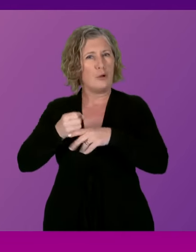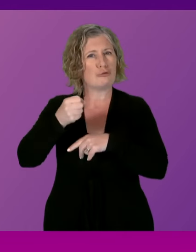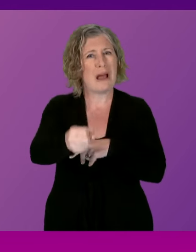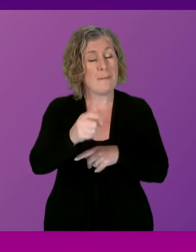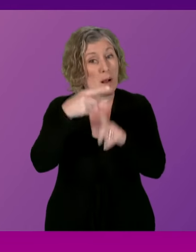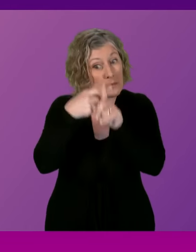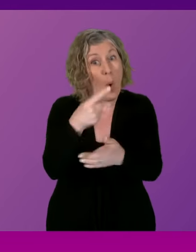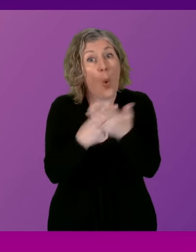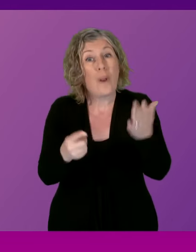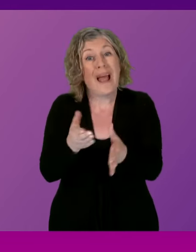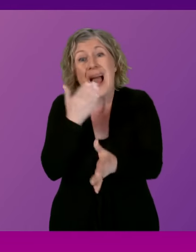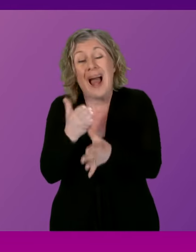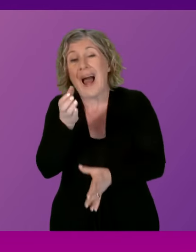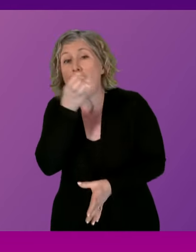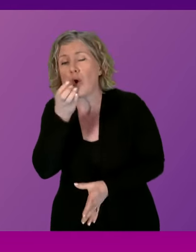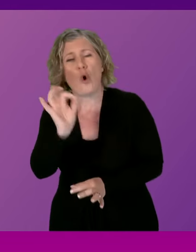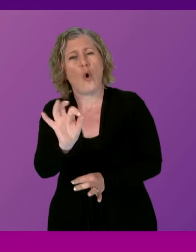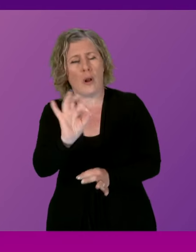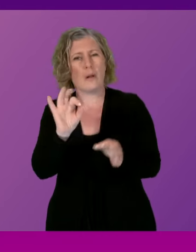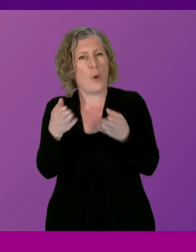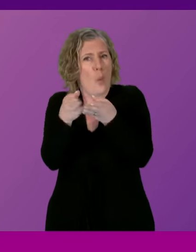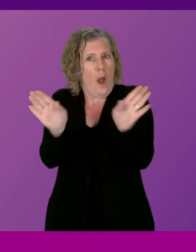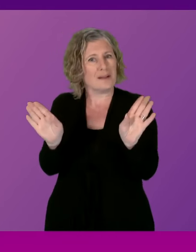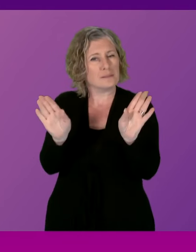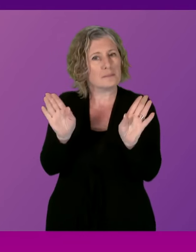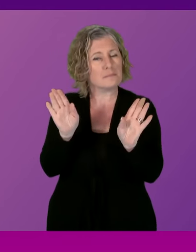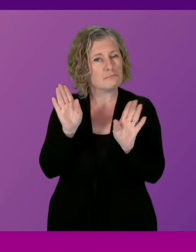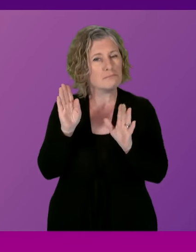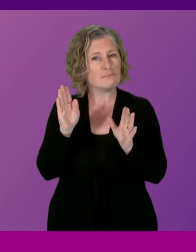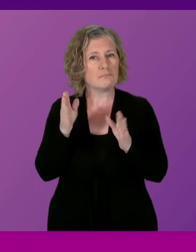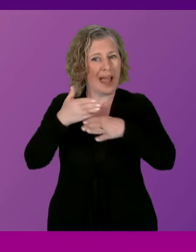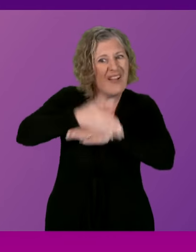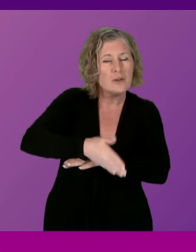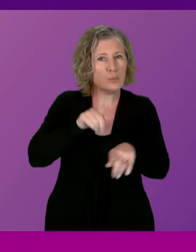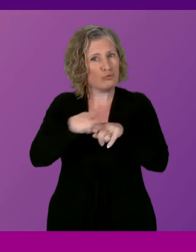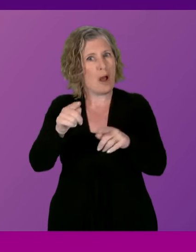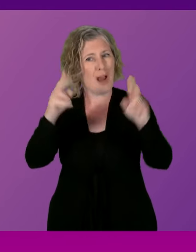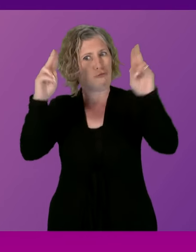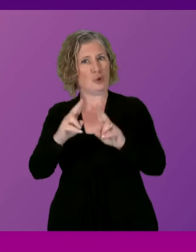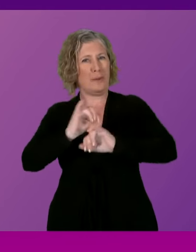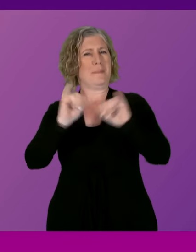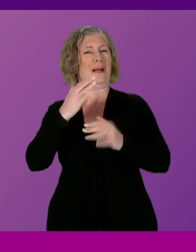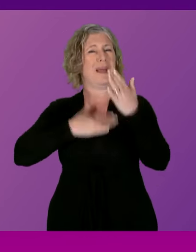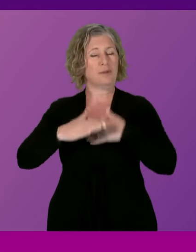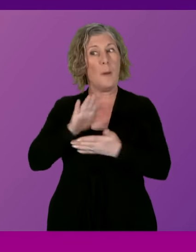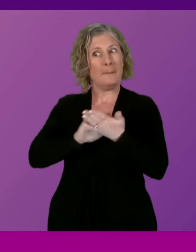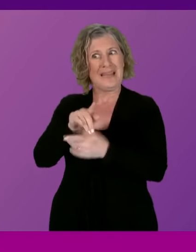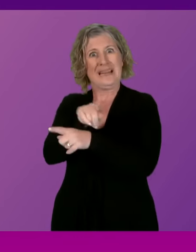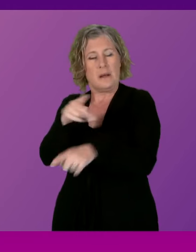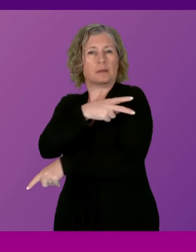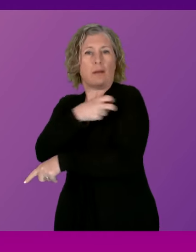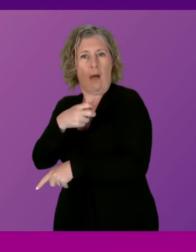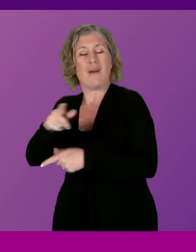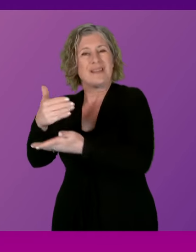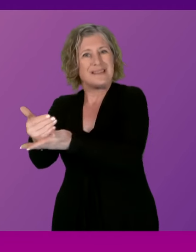consumption of alcohol and ScotRail services. It's part of that wider effort right across the railways to make staff safer while carrying out their